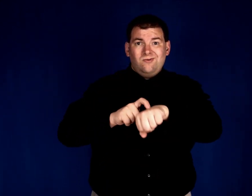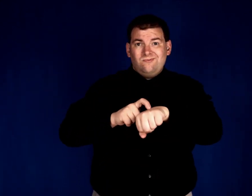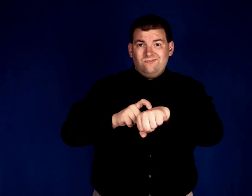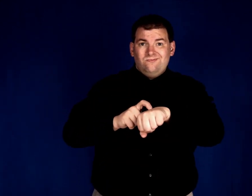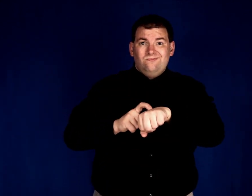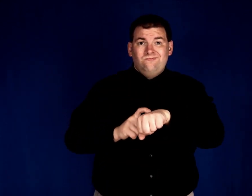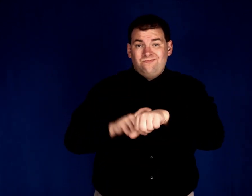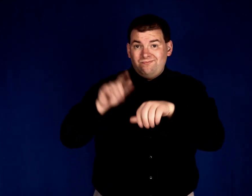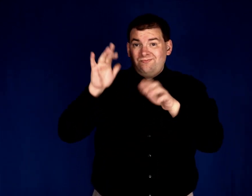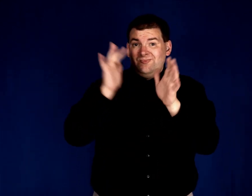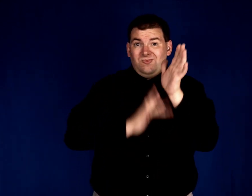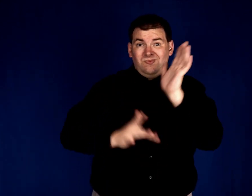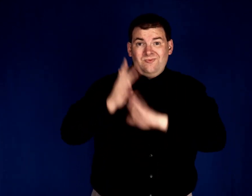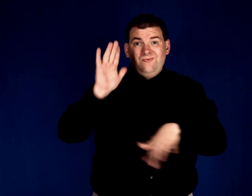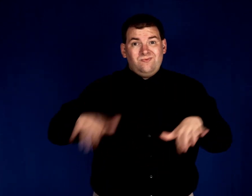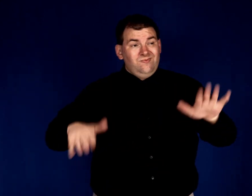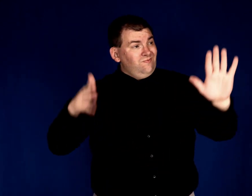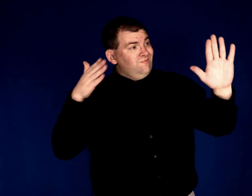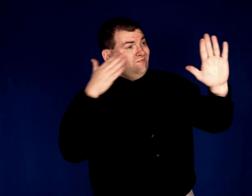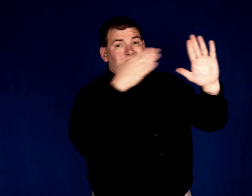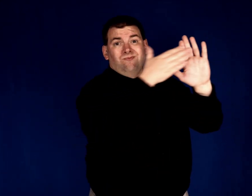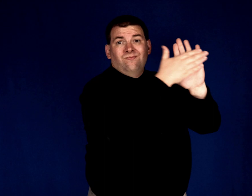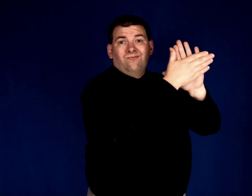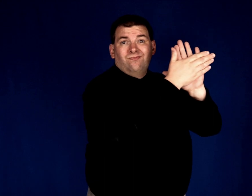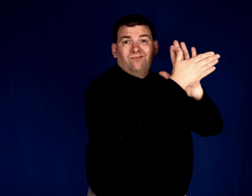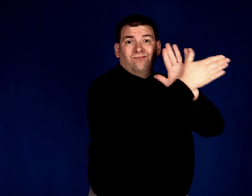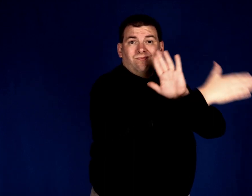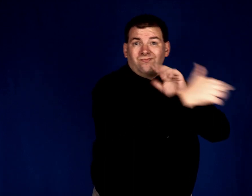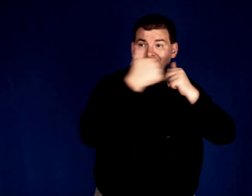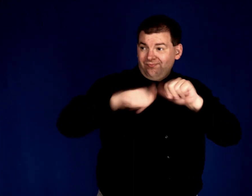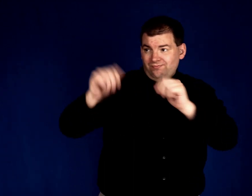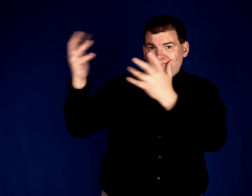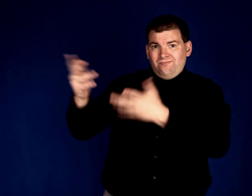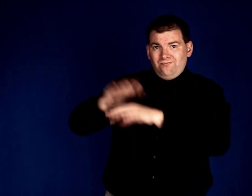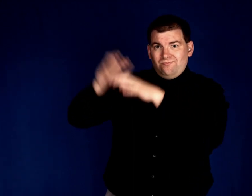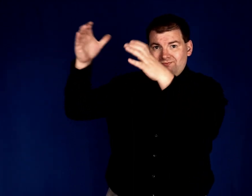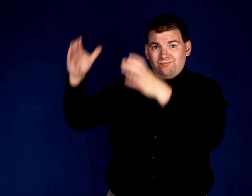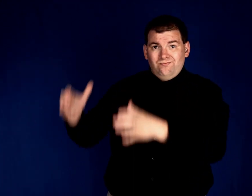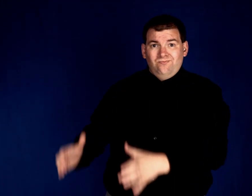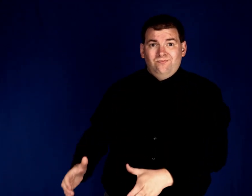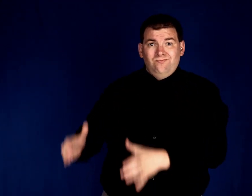the moment. He's not gone, he's still waiting by the well.